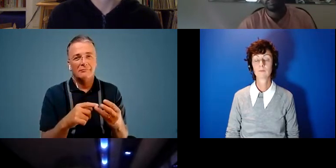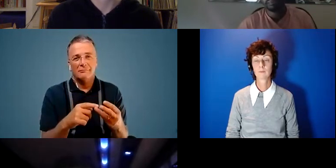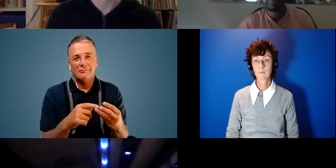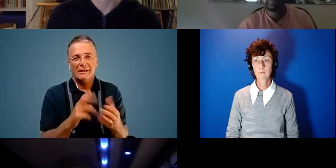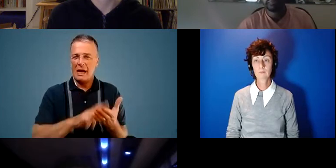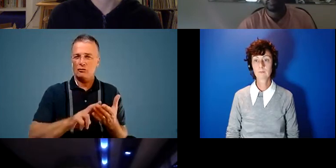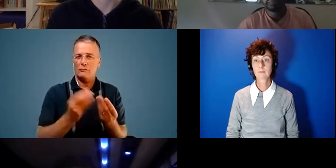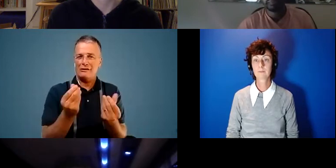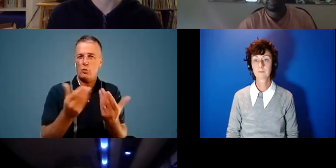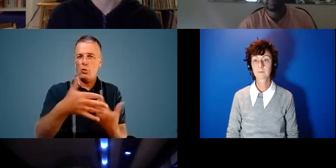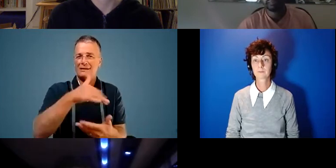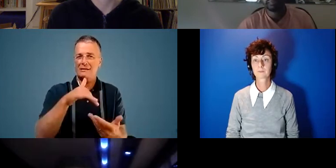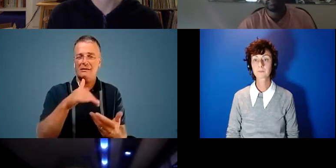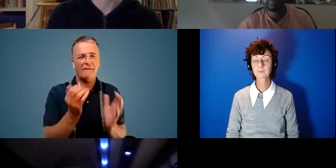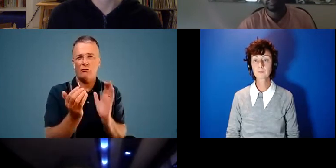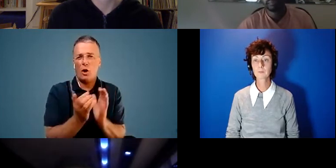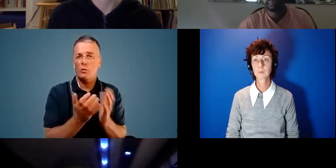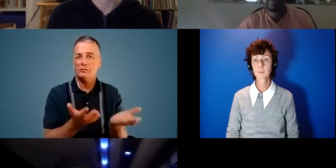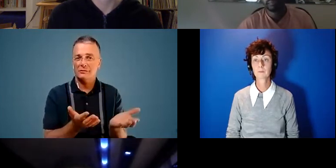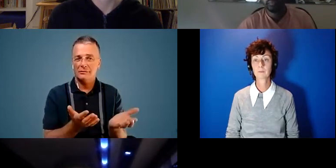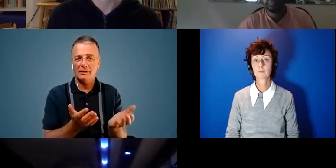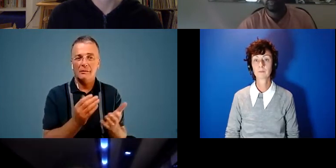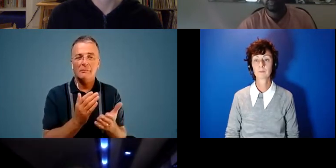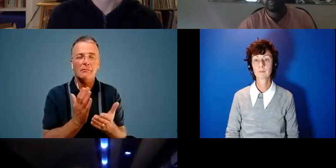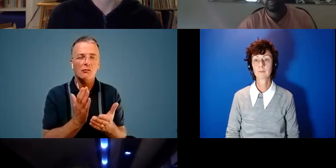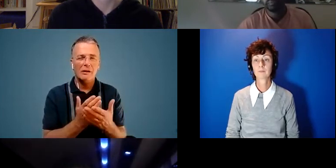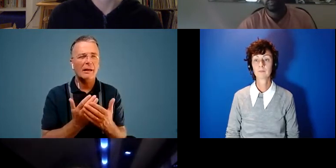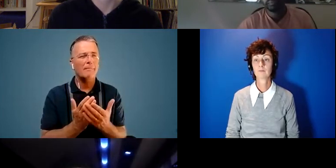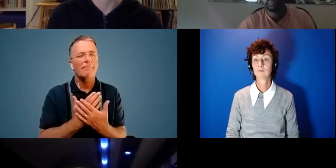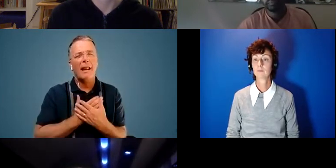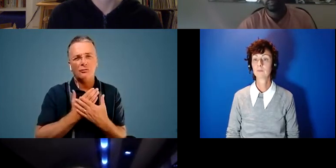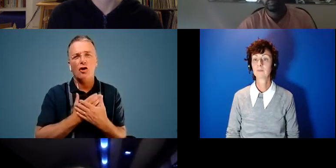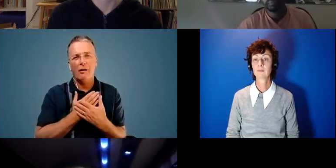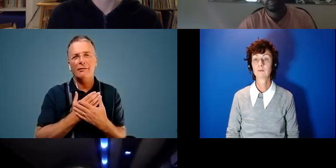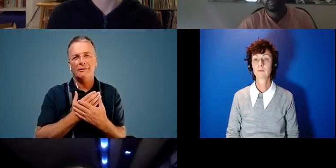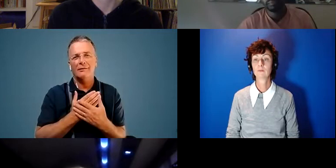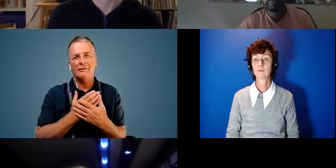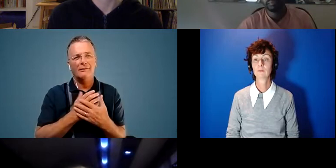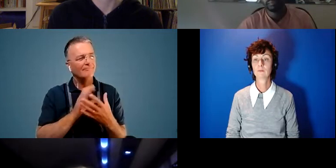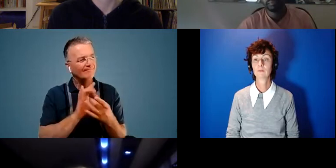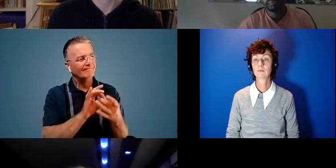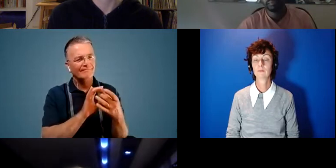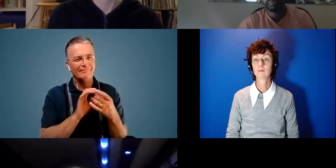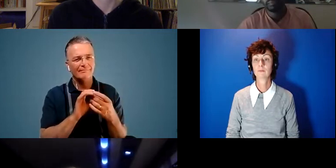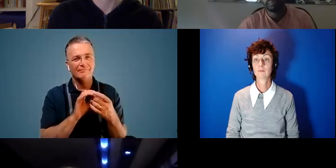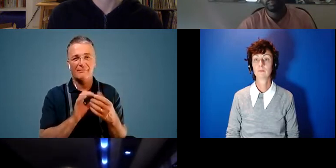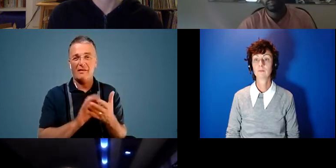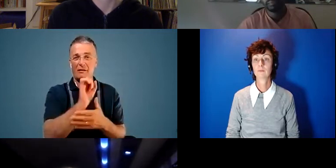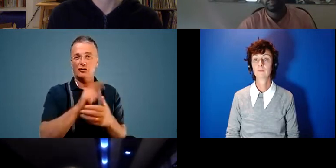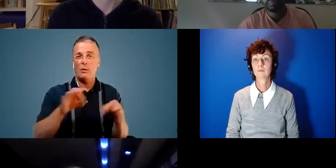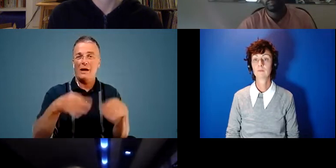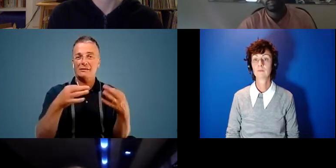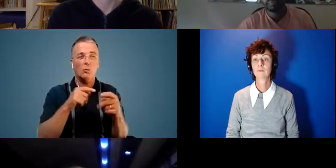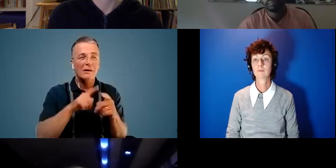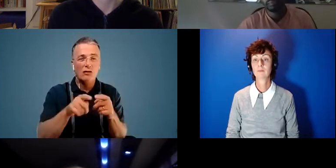the natural resources that we have very close and it's been a real pleasure and i think something that we're trying to continue at culture western is to tempt people